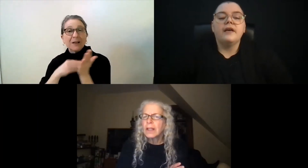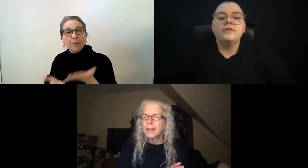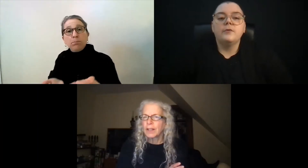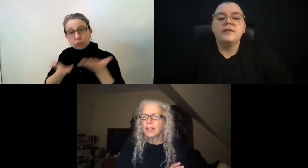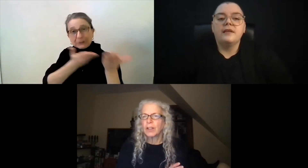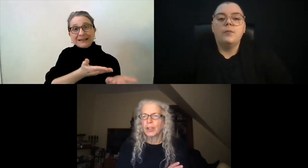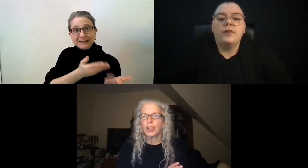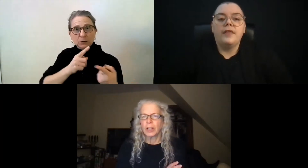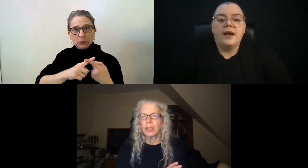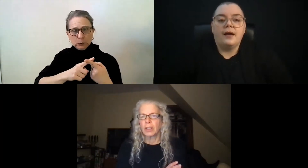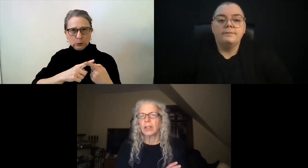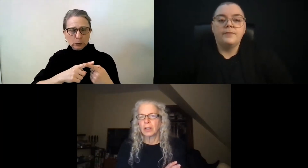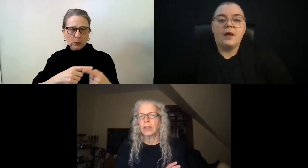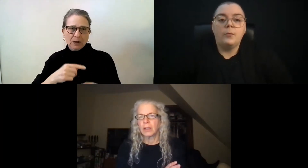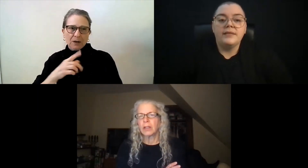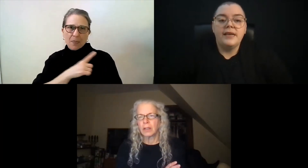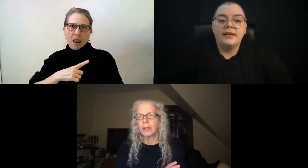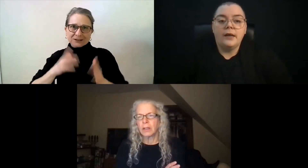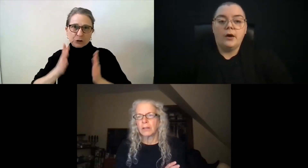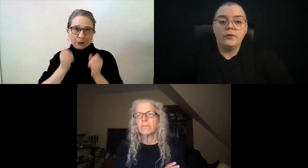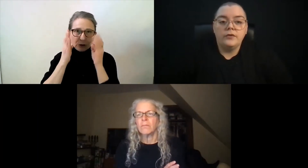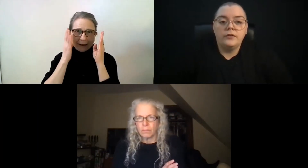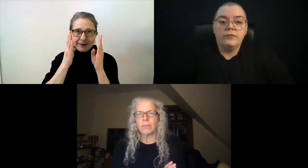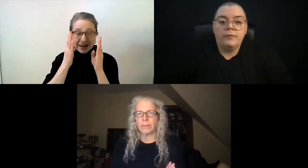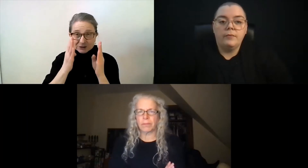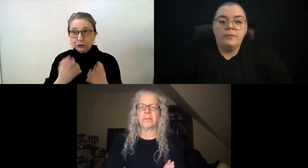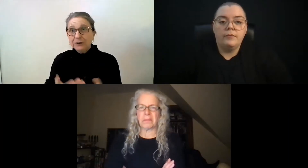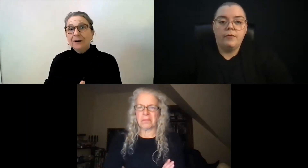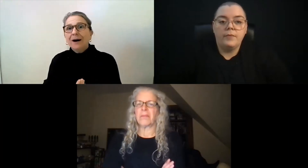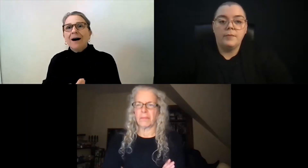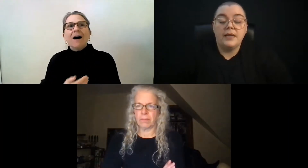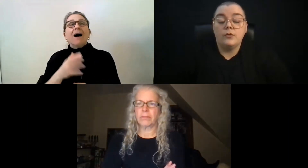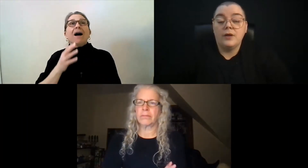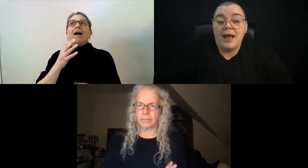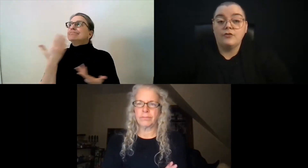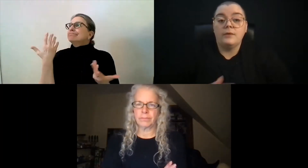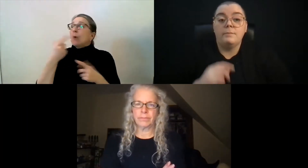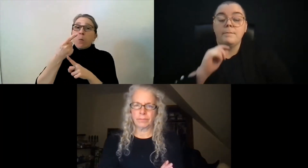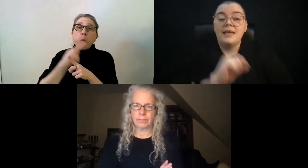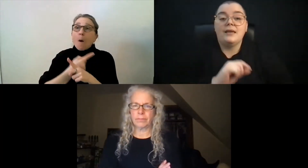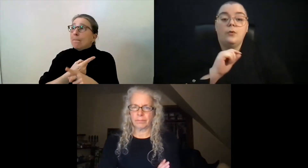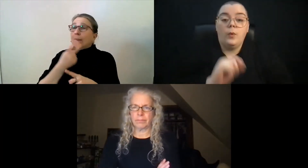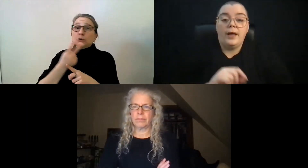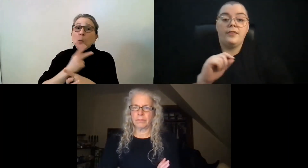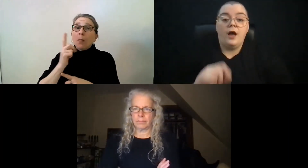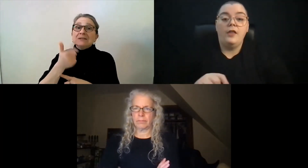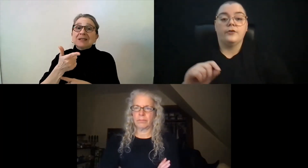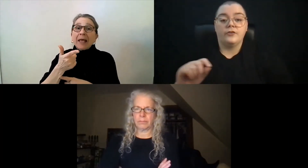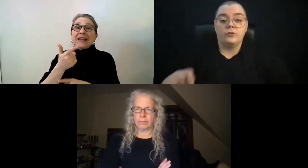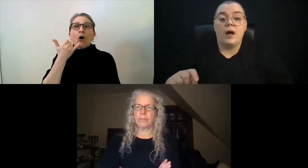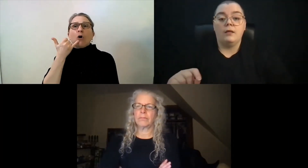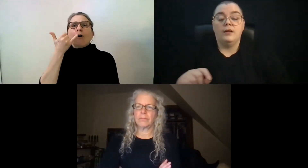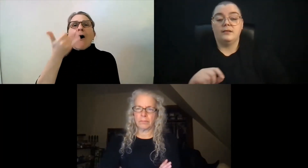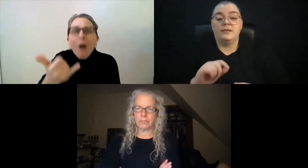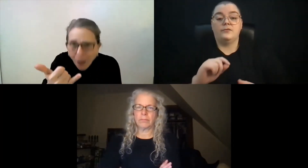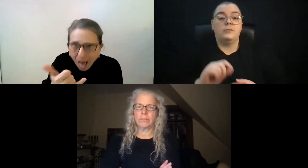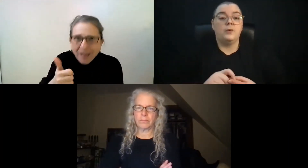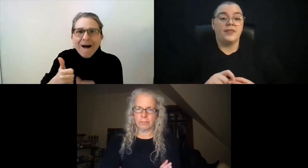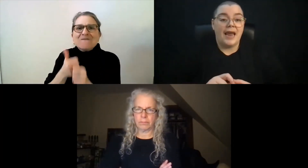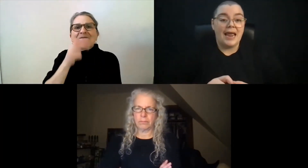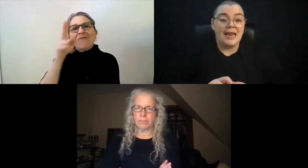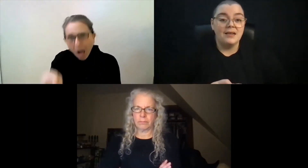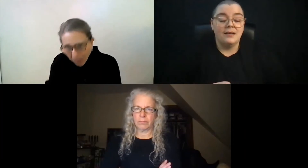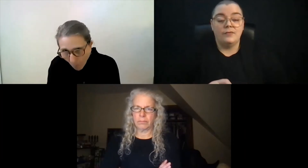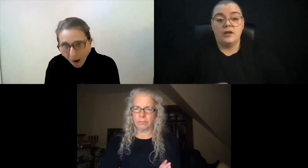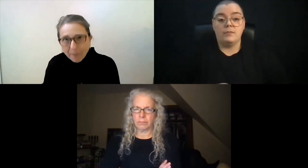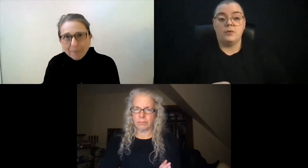Oftentimes there'll be someone there that will be taking notes from, from the meeting. You can actually meet with others as well. Sometimes you can meet